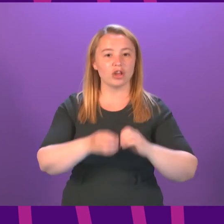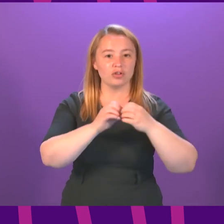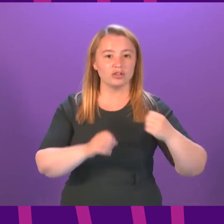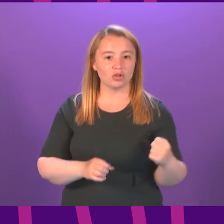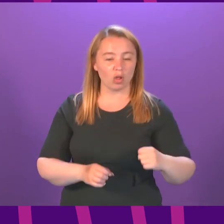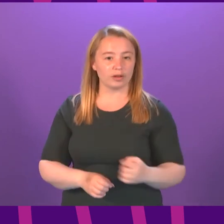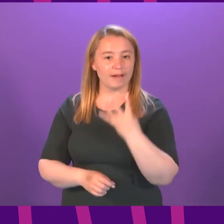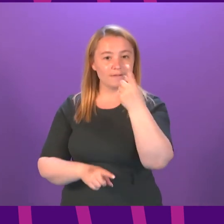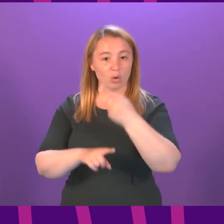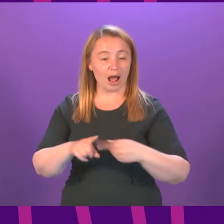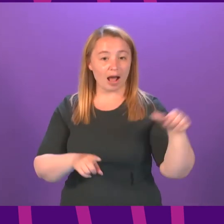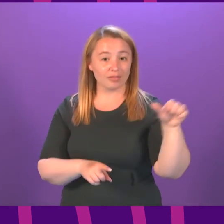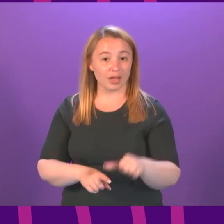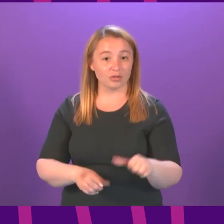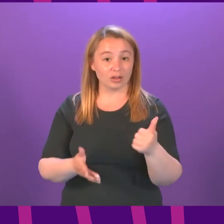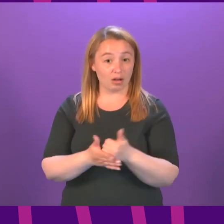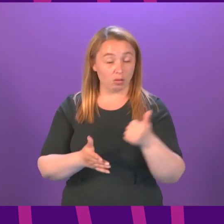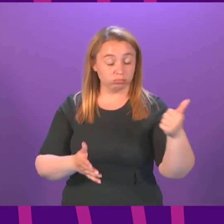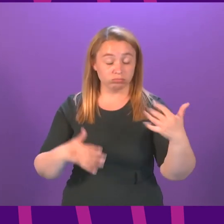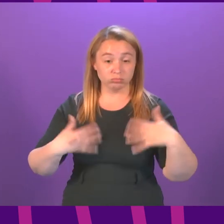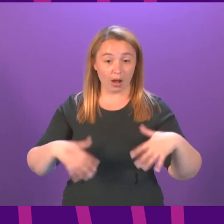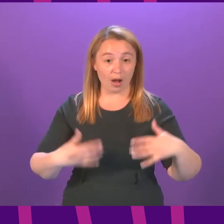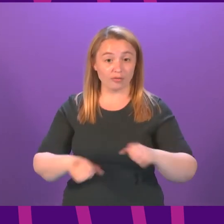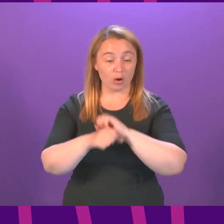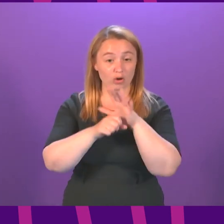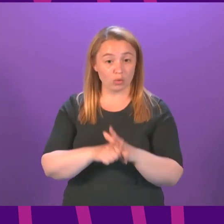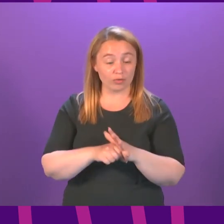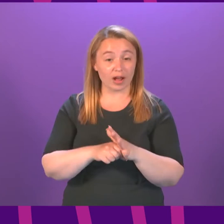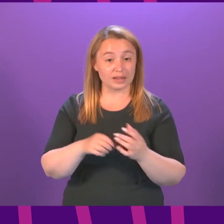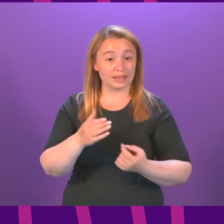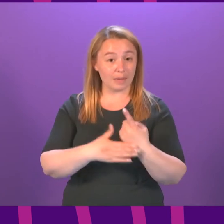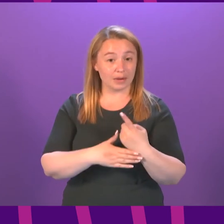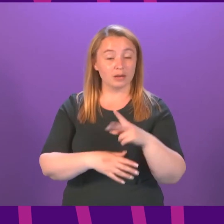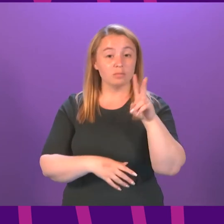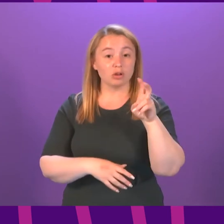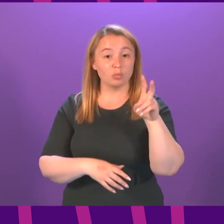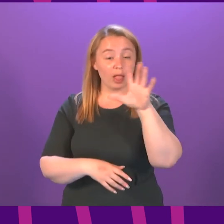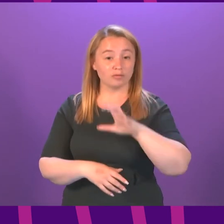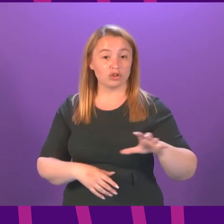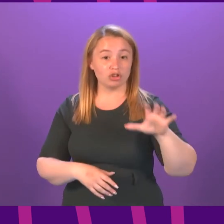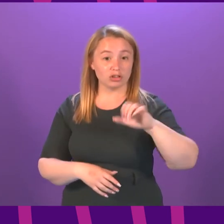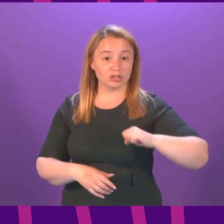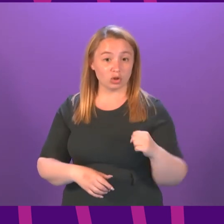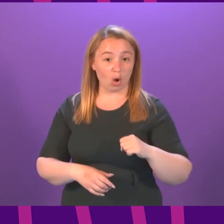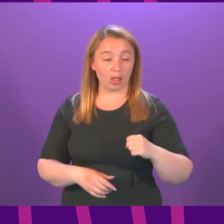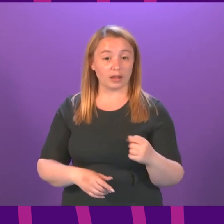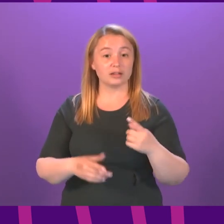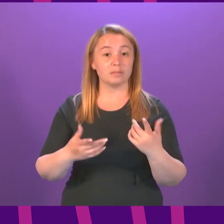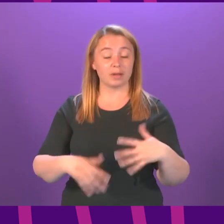Scotland some 4,500 remarkable in a pandemic year given that across the 12 nations and regions of the UK Scotland has attracted the